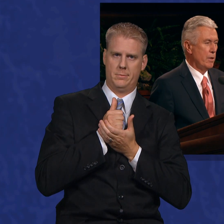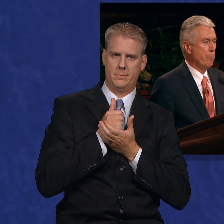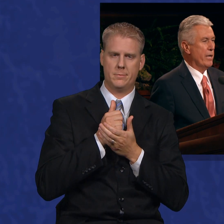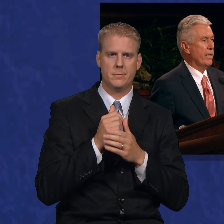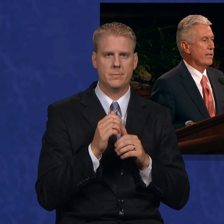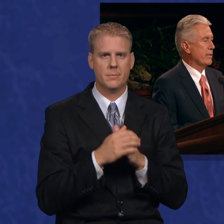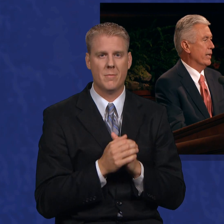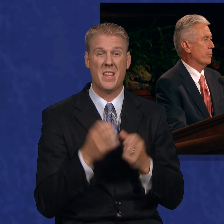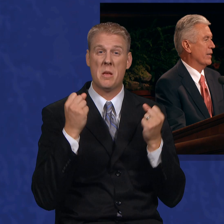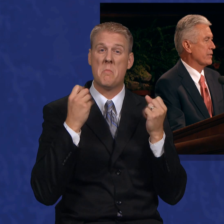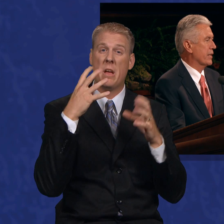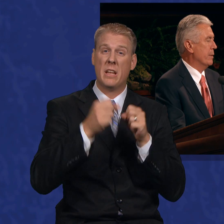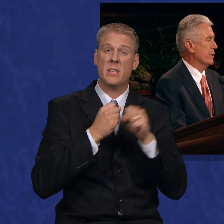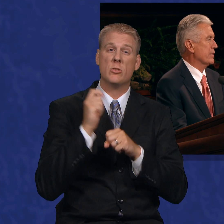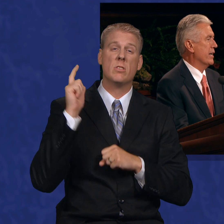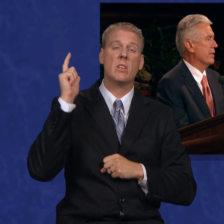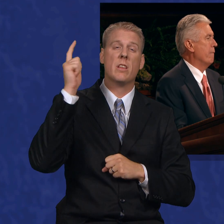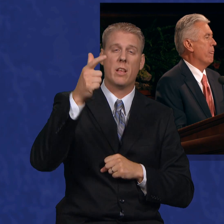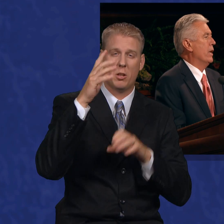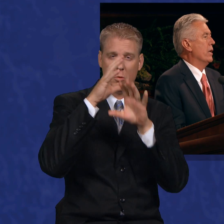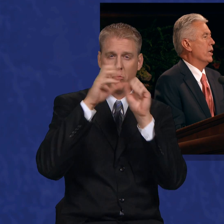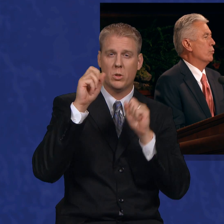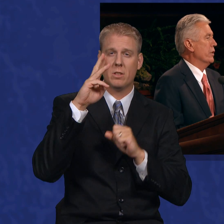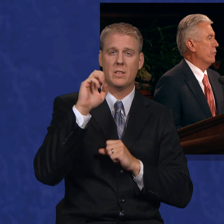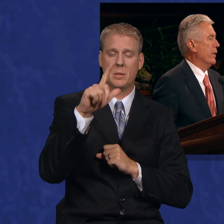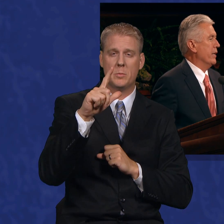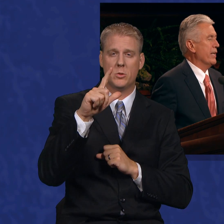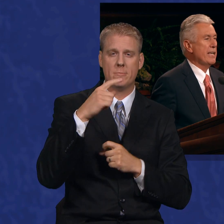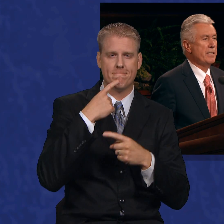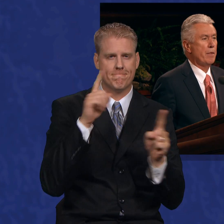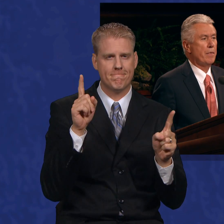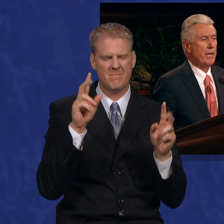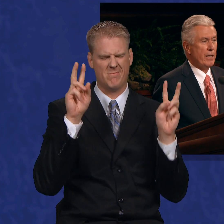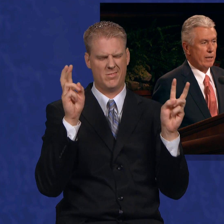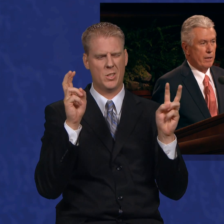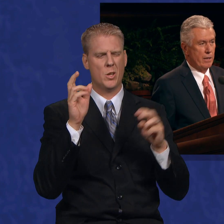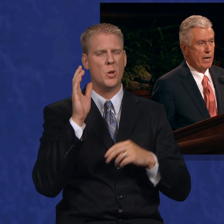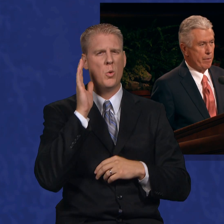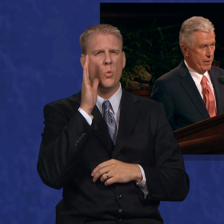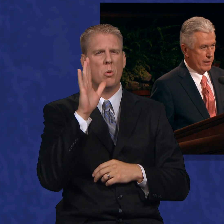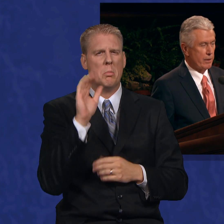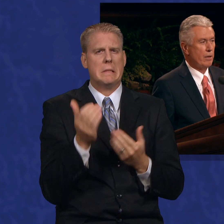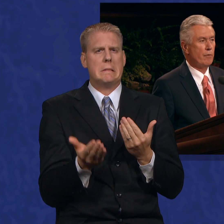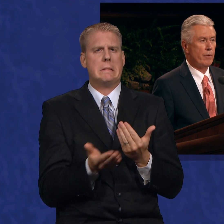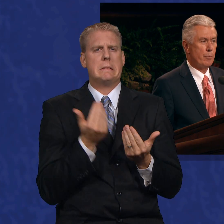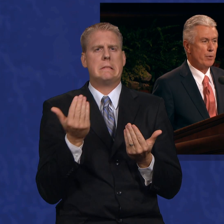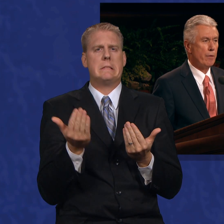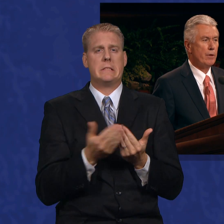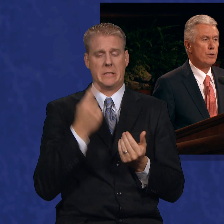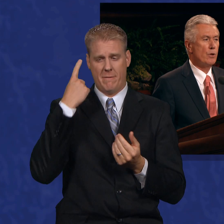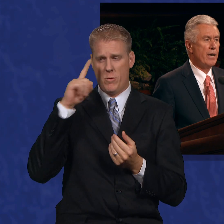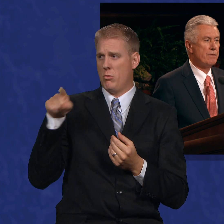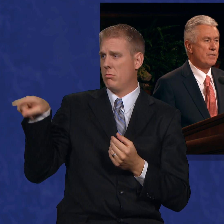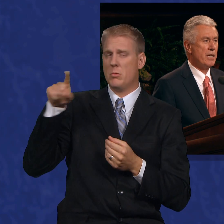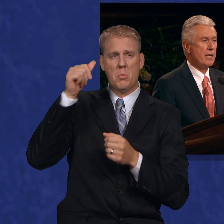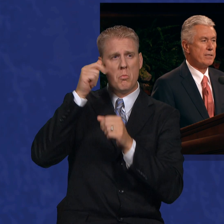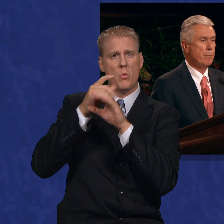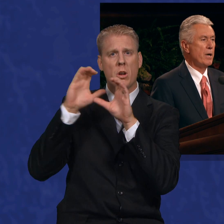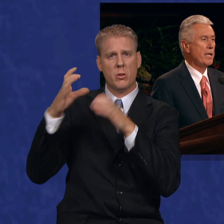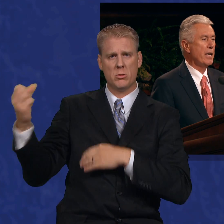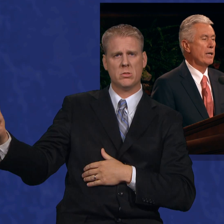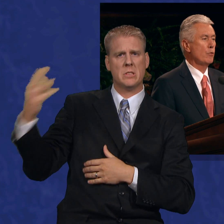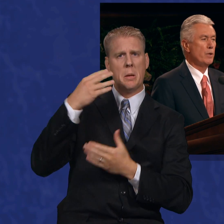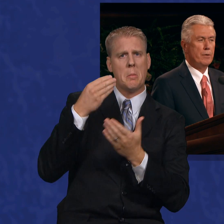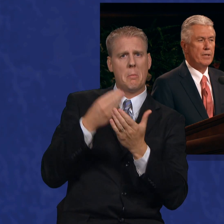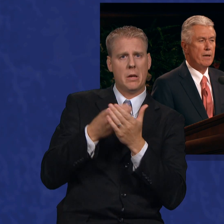Many years later, President Kimball said it would have been an easy thing, I think, for the brethren to have sent us